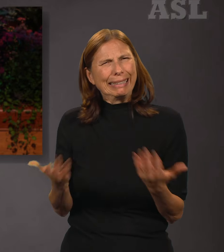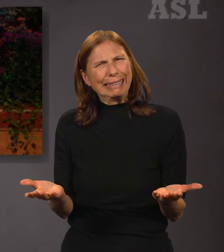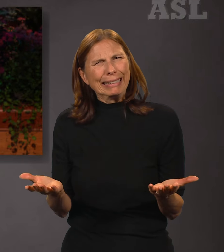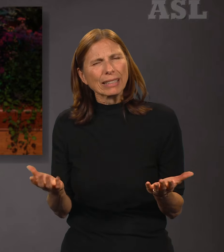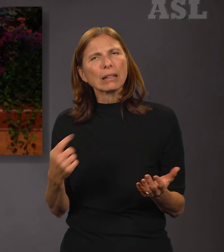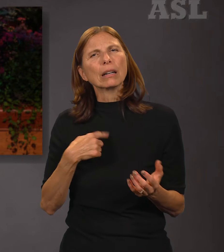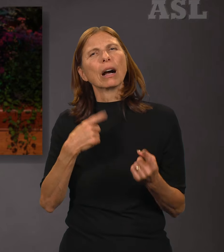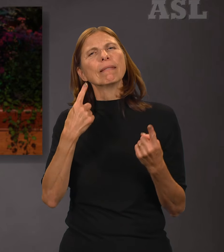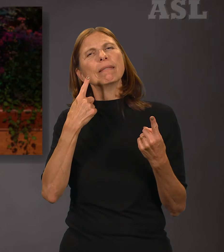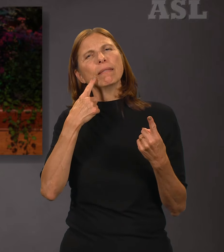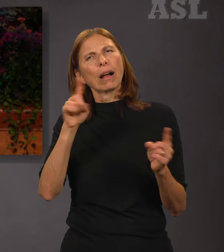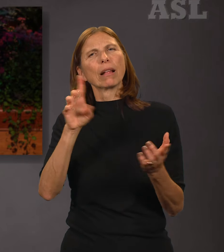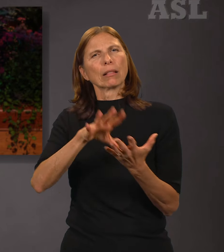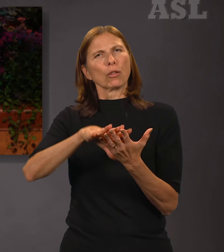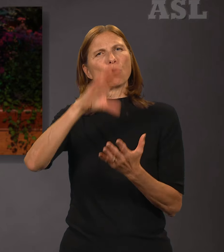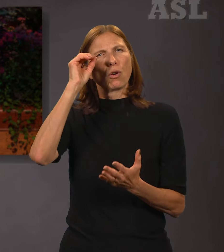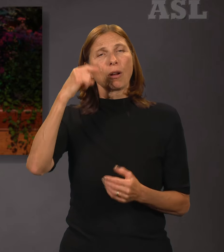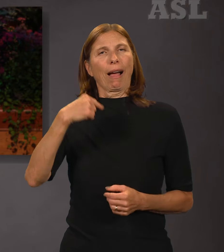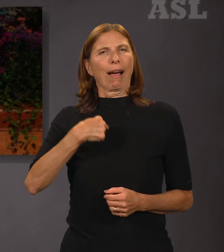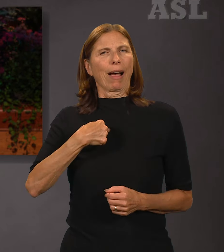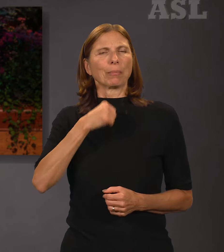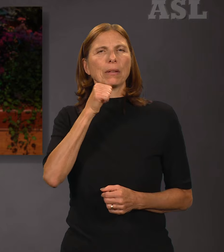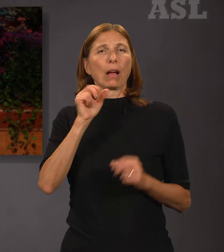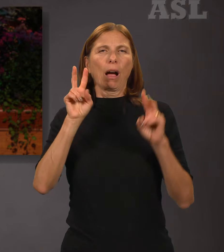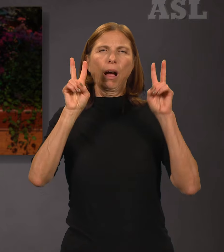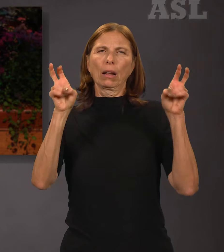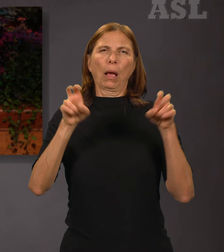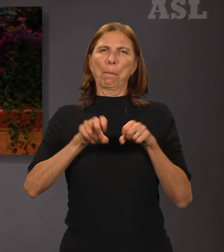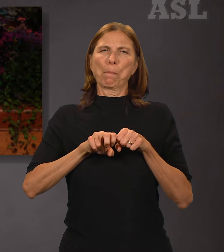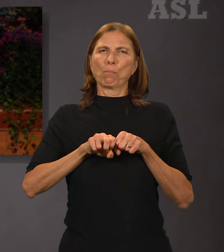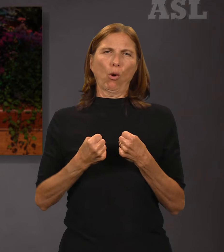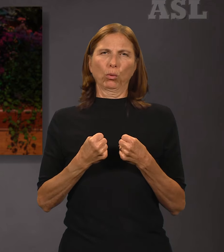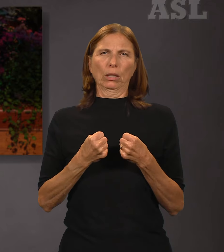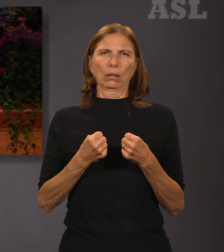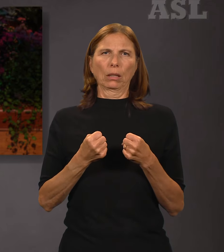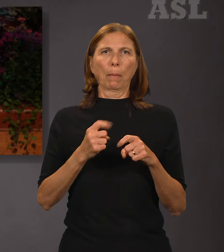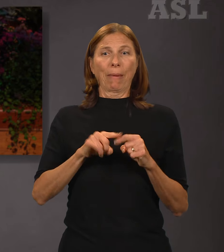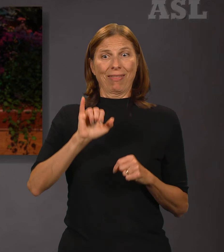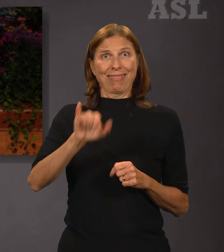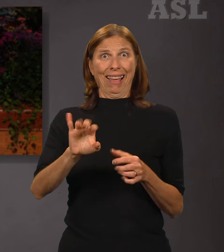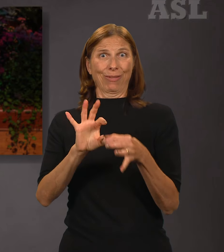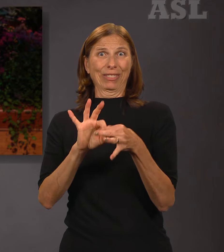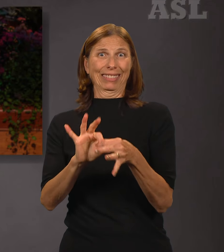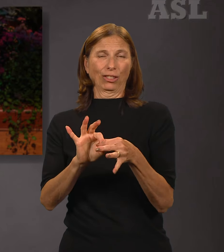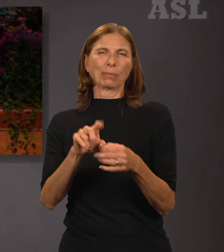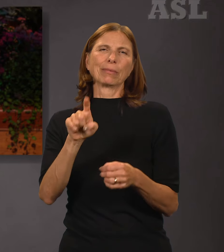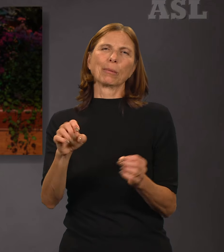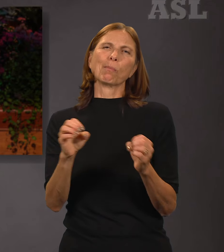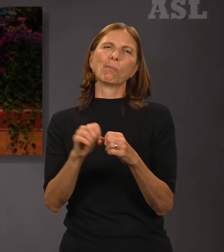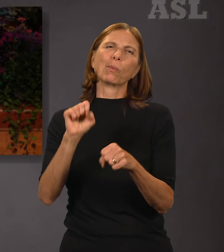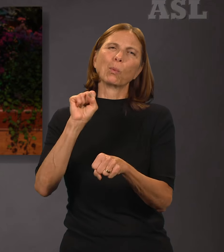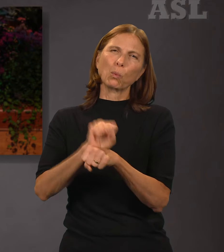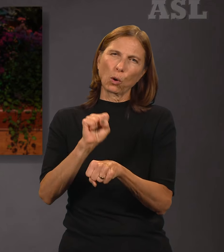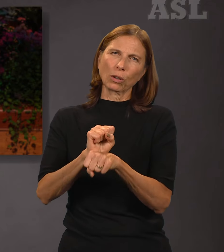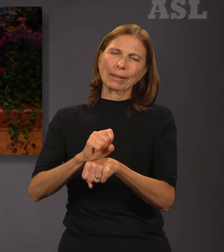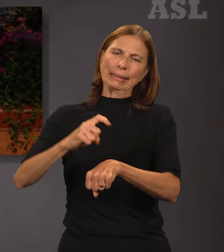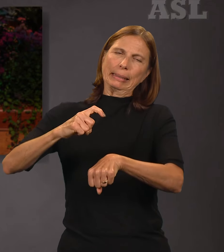Rather, there is more work to be done and more healing that is needed. L.R.D. taught